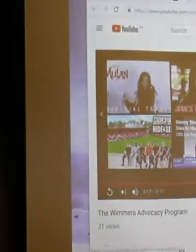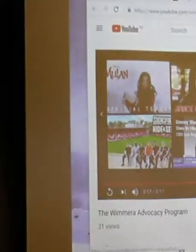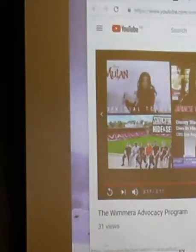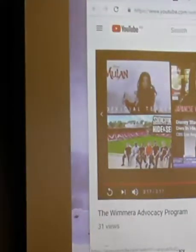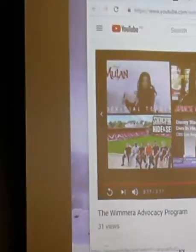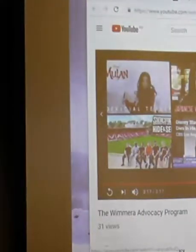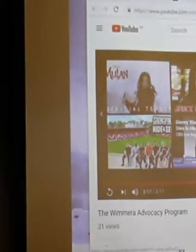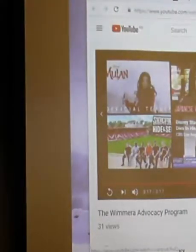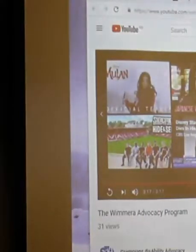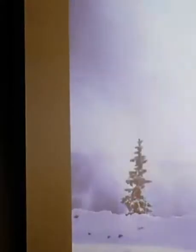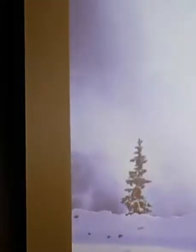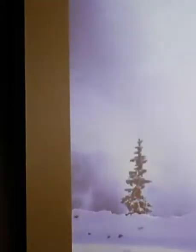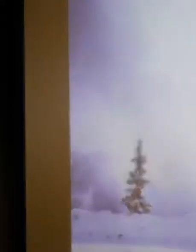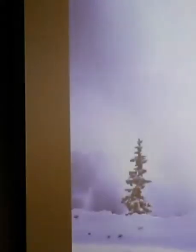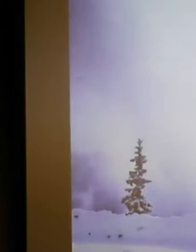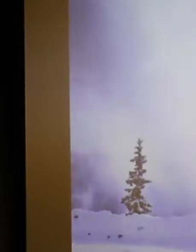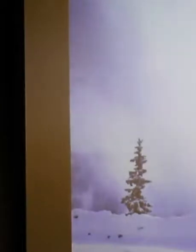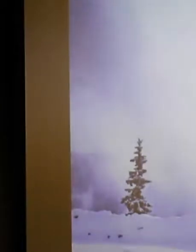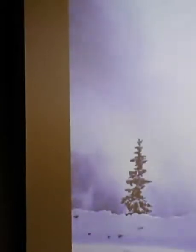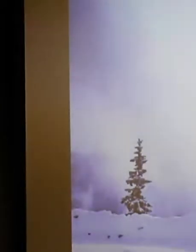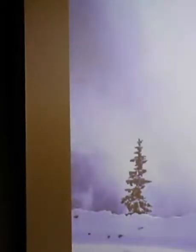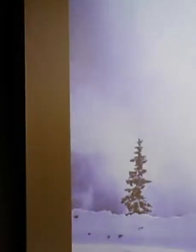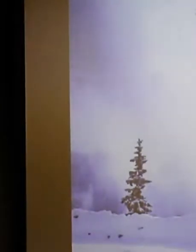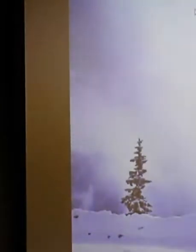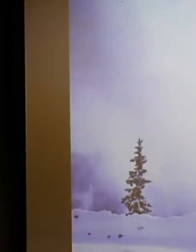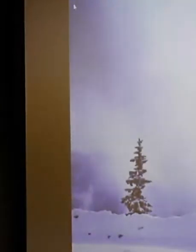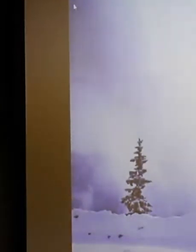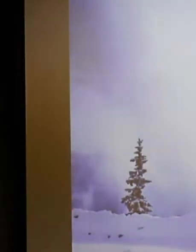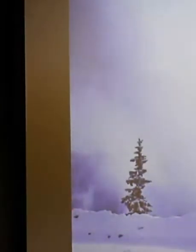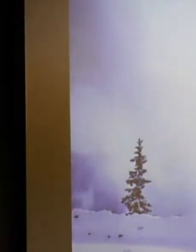And what I learn today. So, yeah. So,